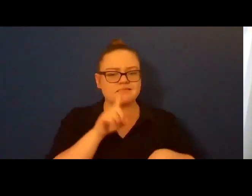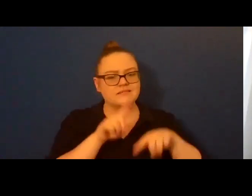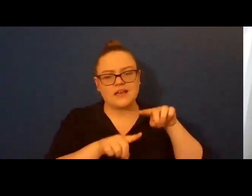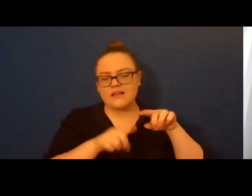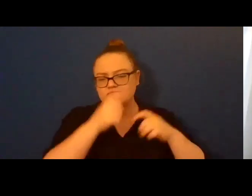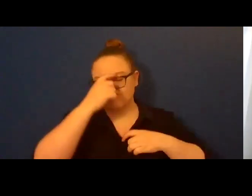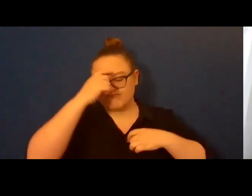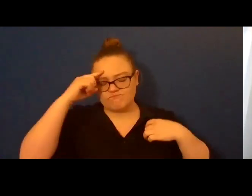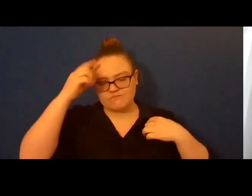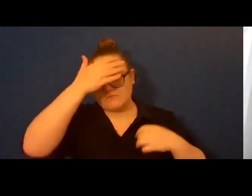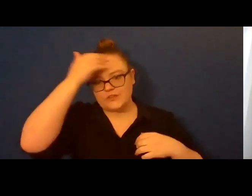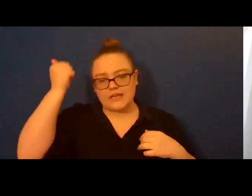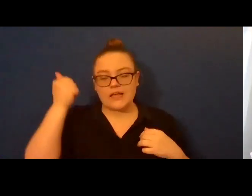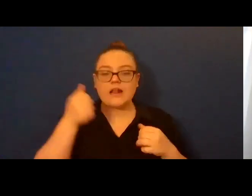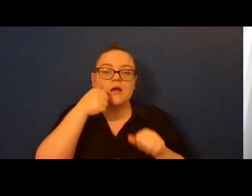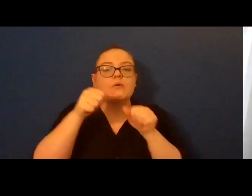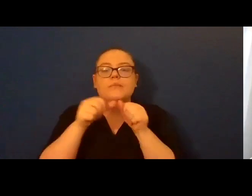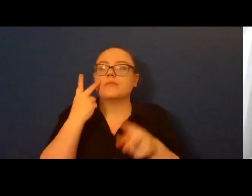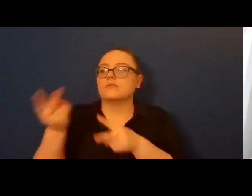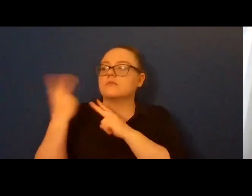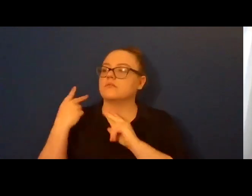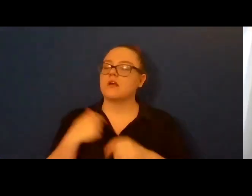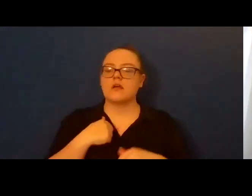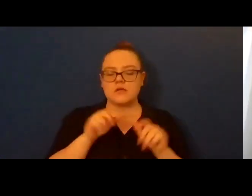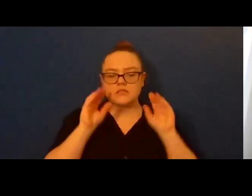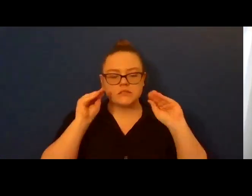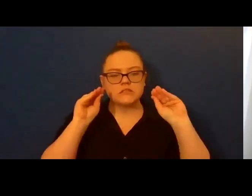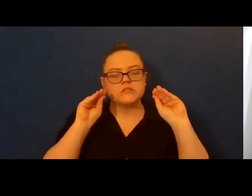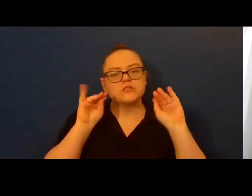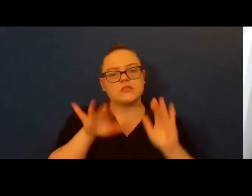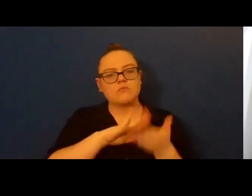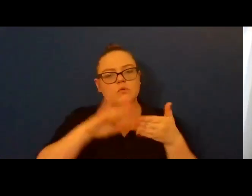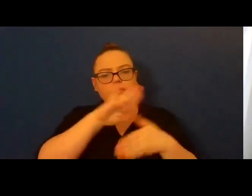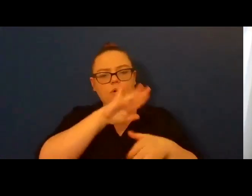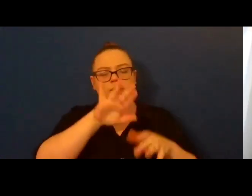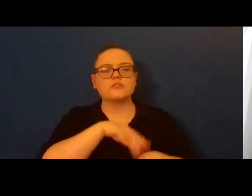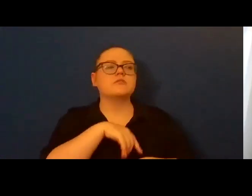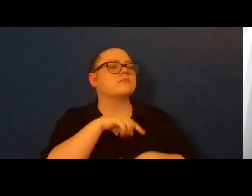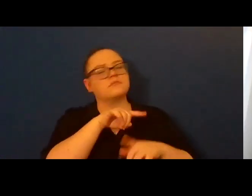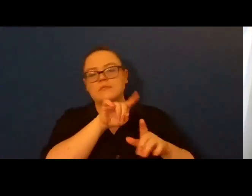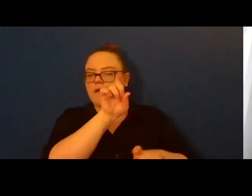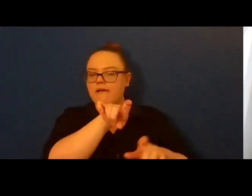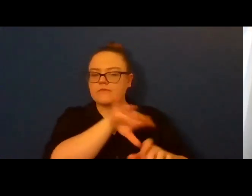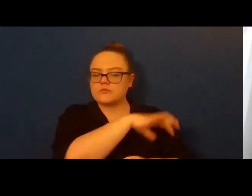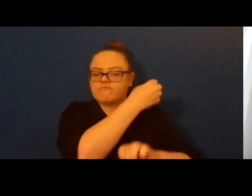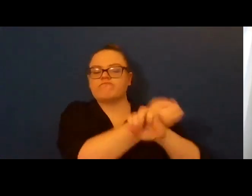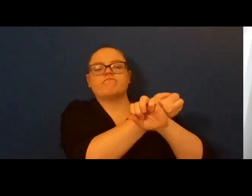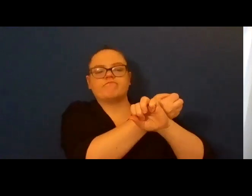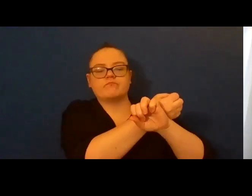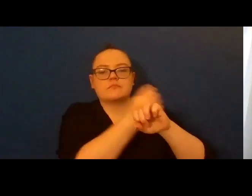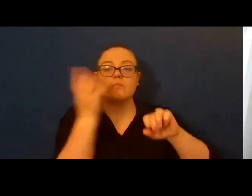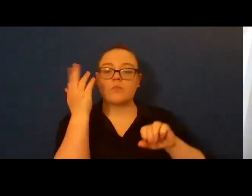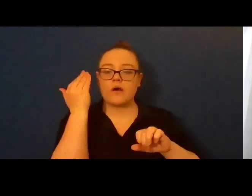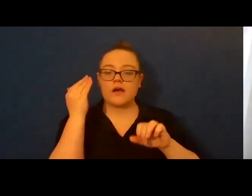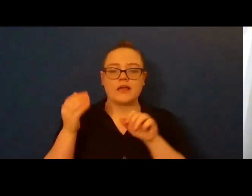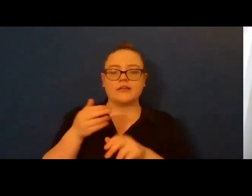lockdown due to an active shooter. My son's elementary school a mile away was on lockdown too. Later, once he could see past the